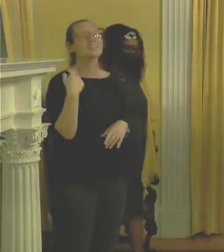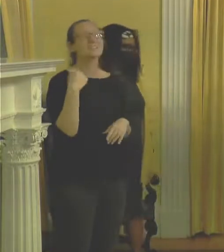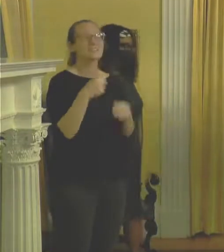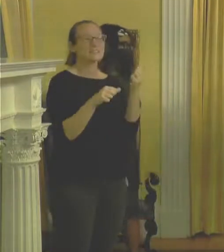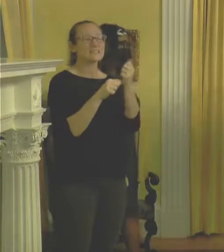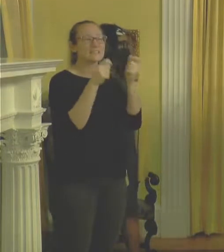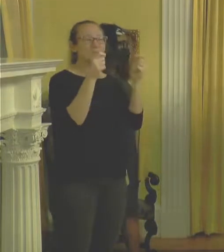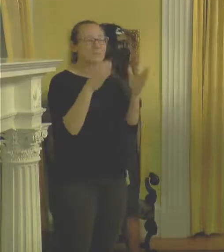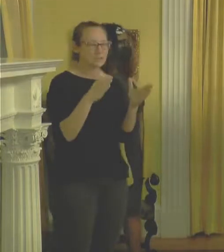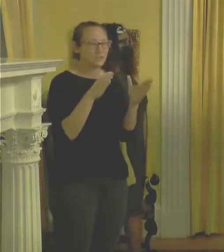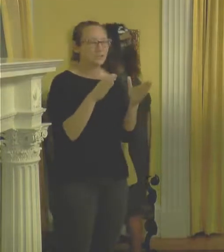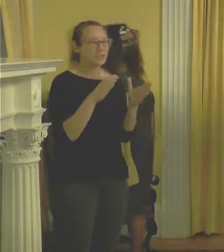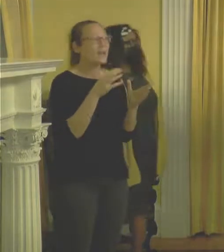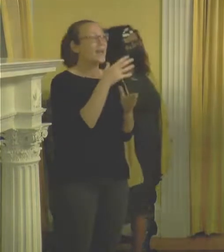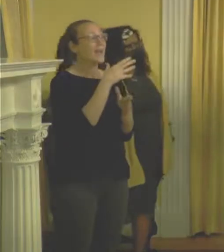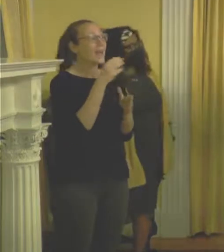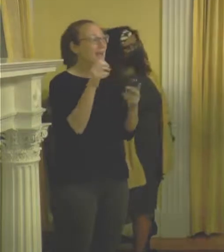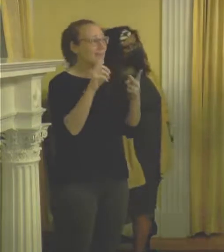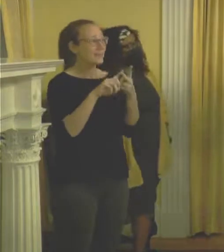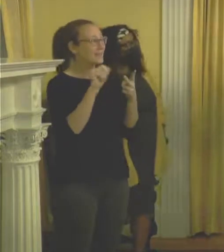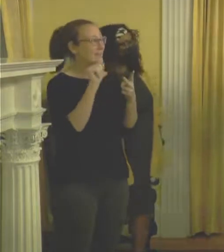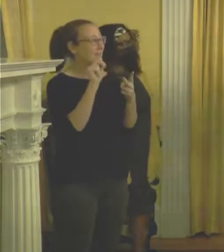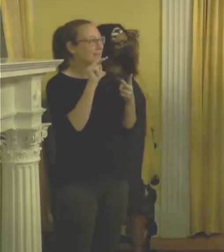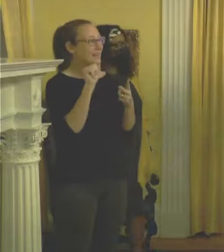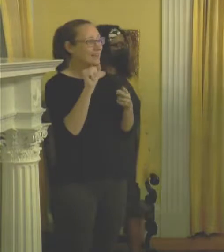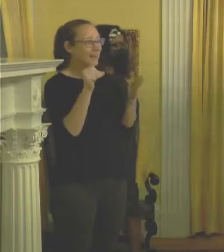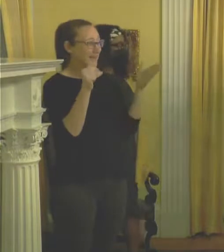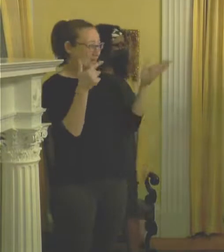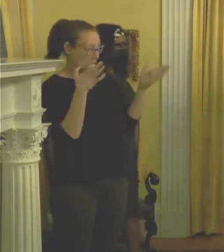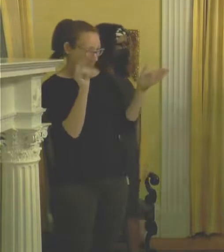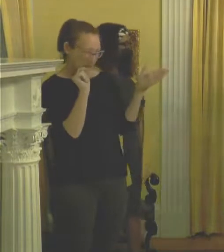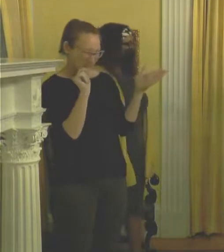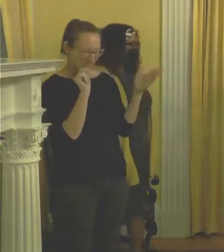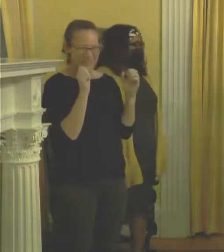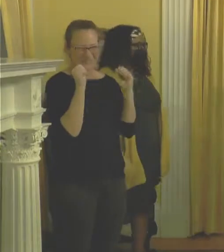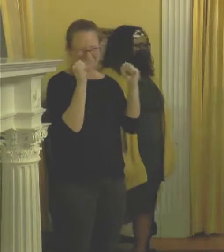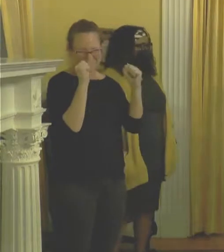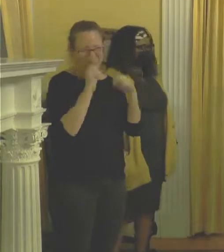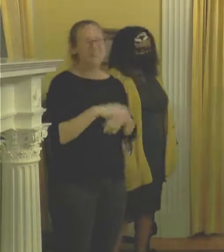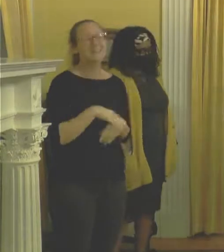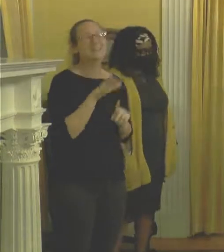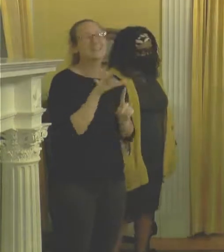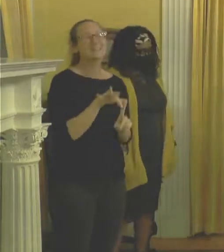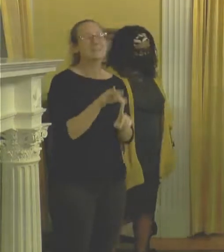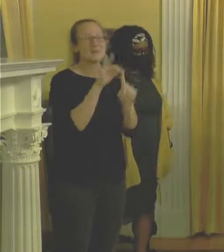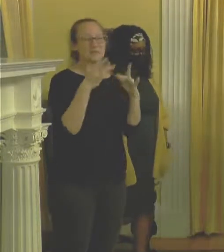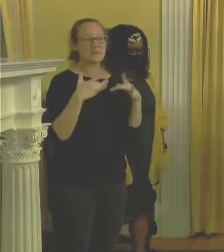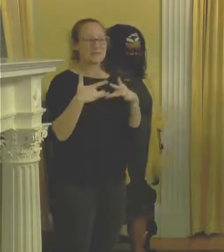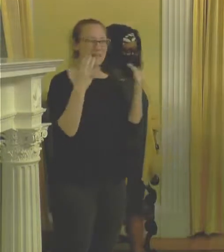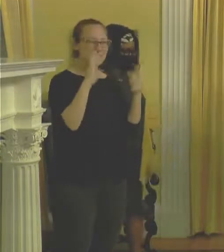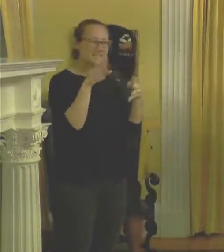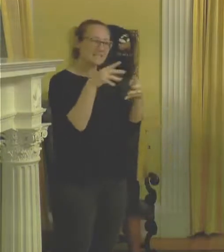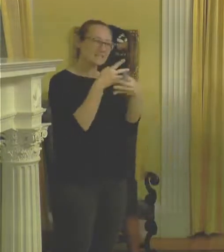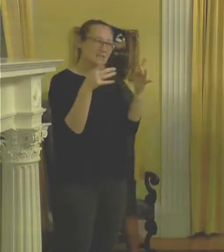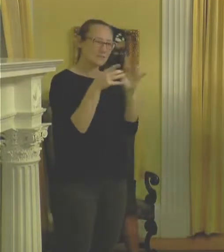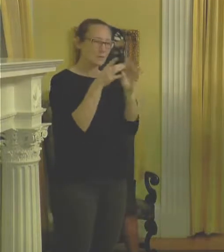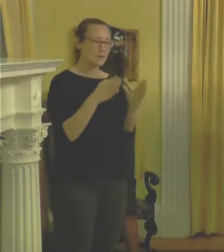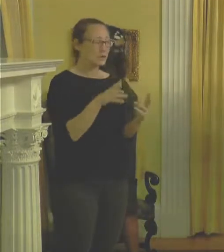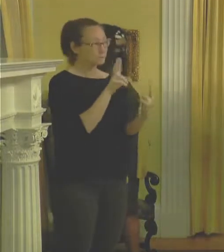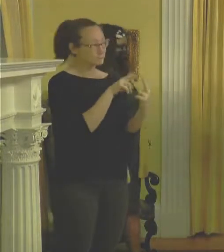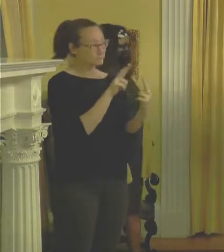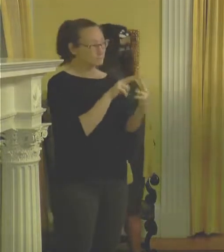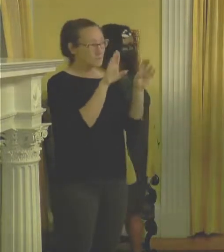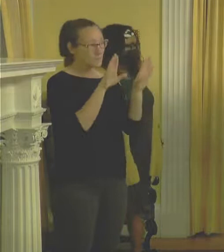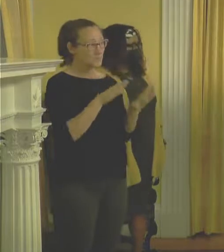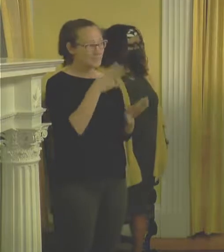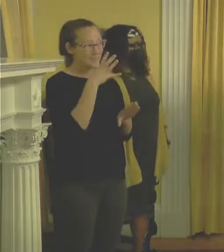as well as Anna Gilbert, who's a special events and scheduling coordinator. These two wonderful